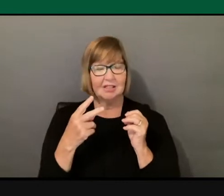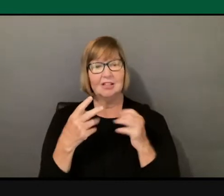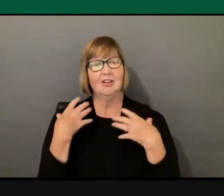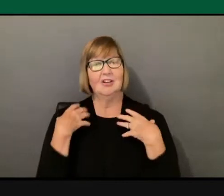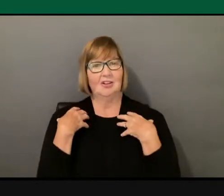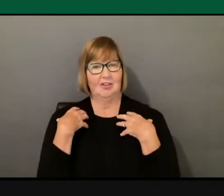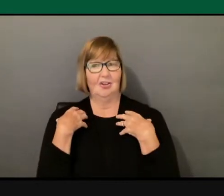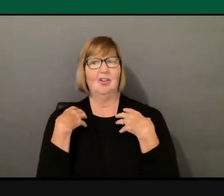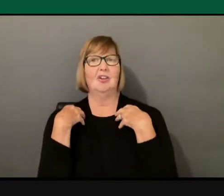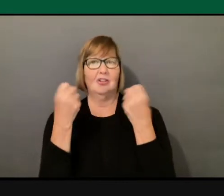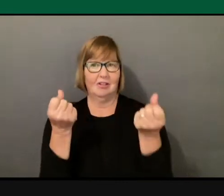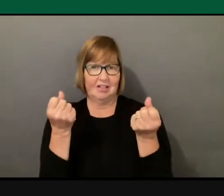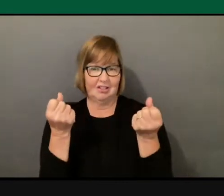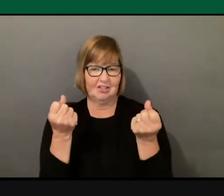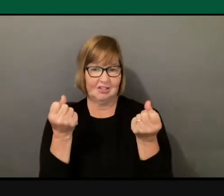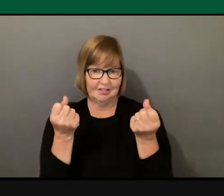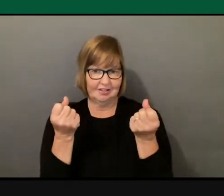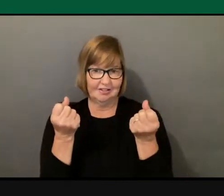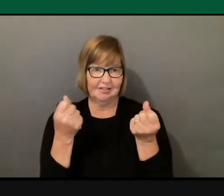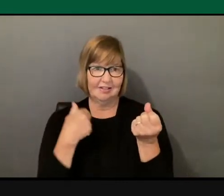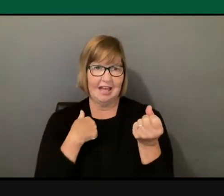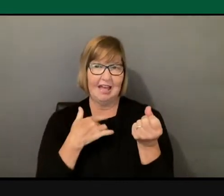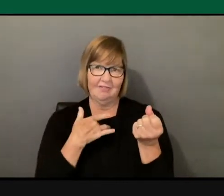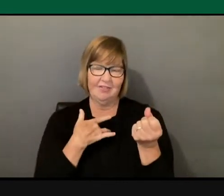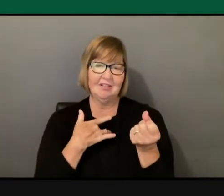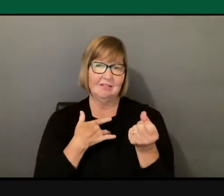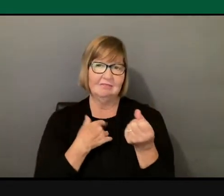So, I'm feeling supported, actually.